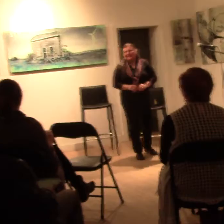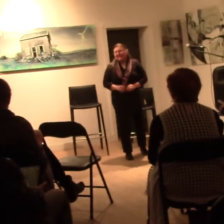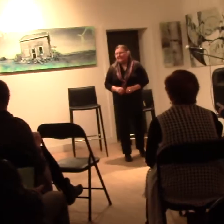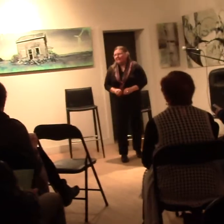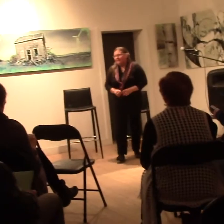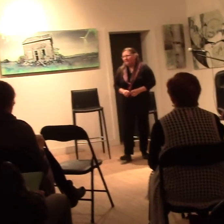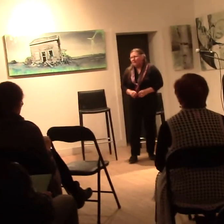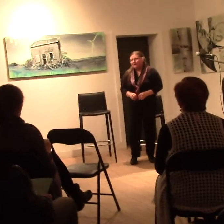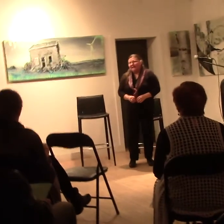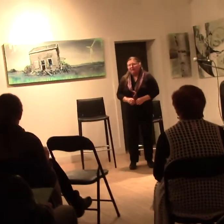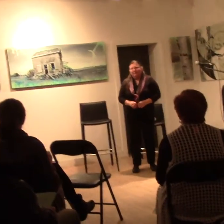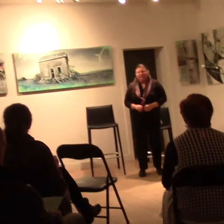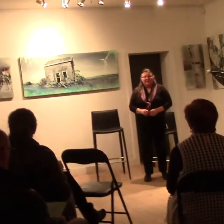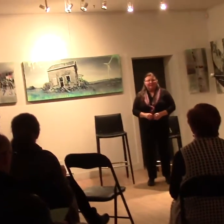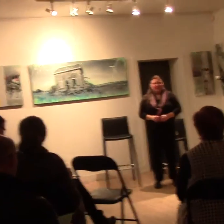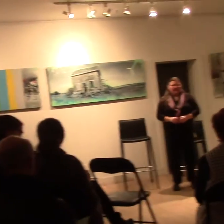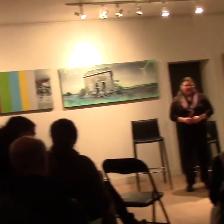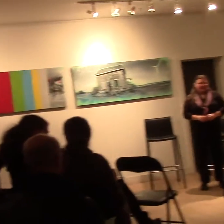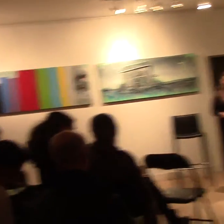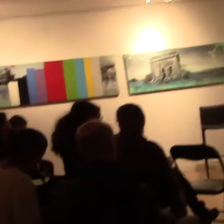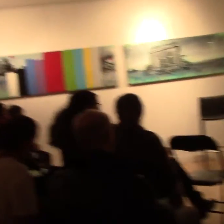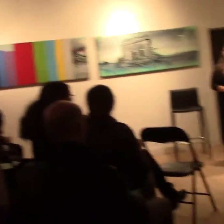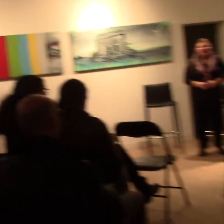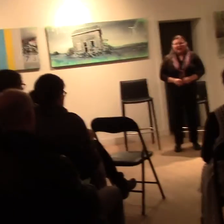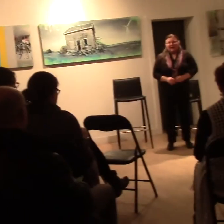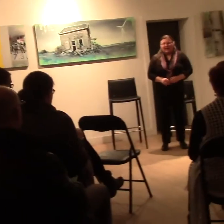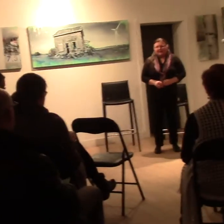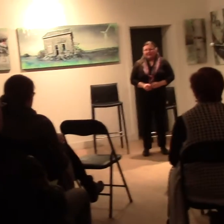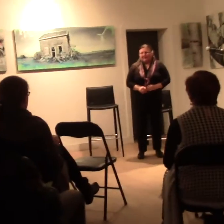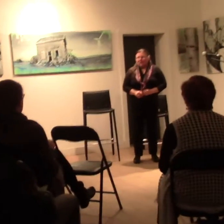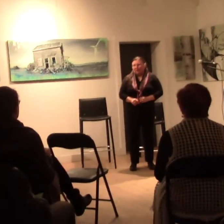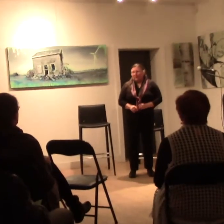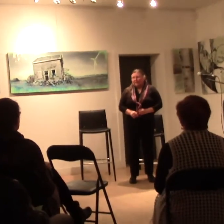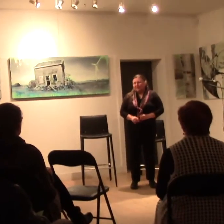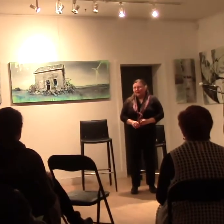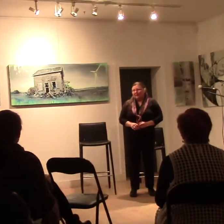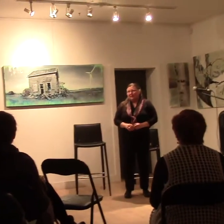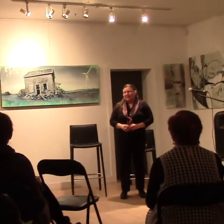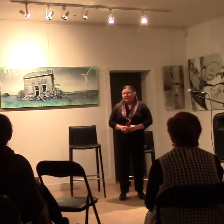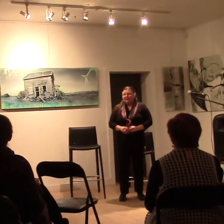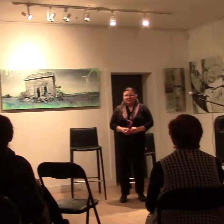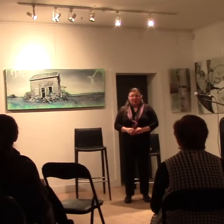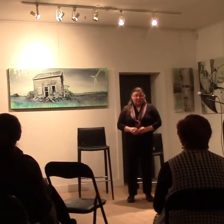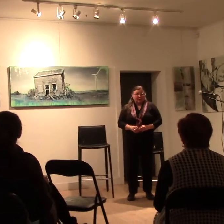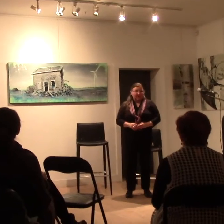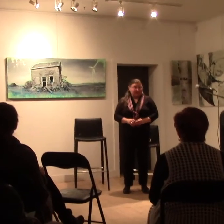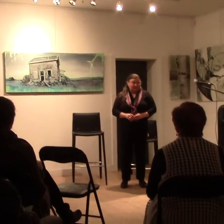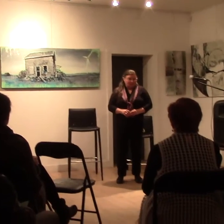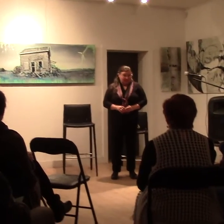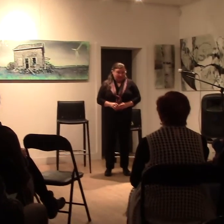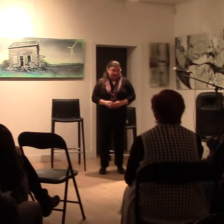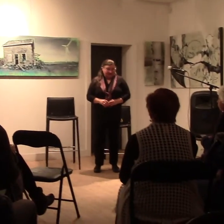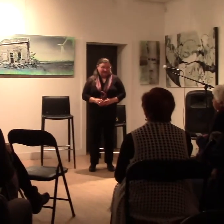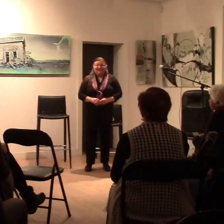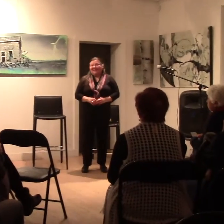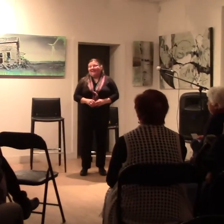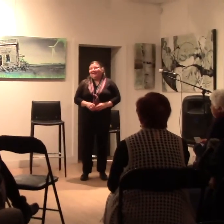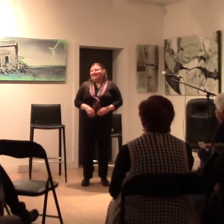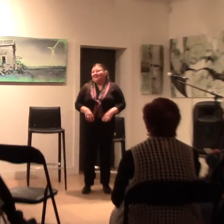It's a folk tale from Pakistan, and it's called The Scholar and the Bowman. So